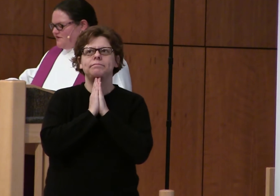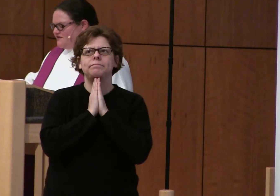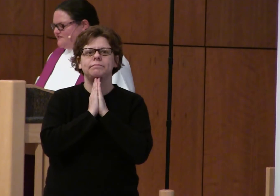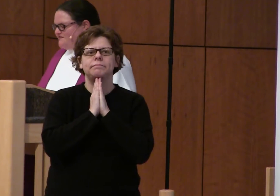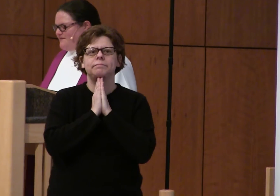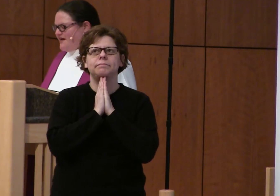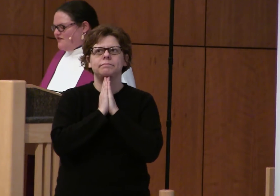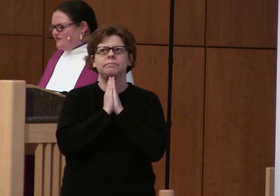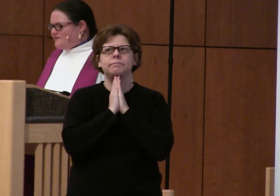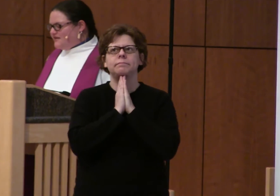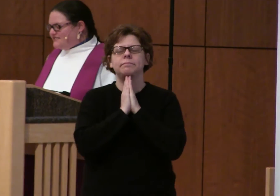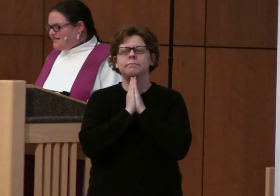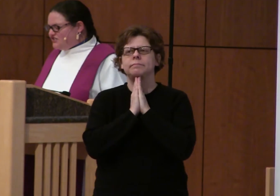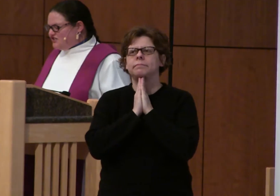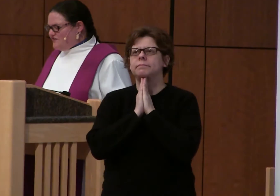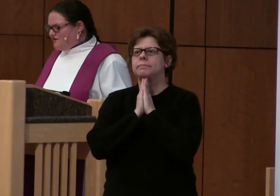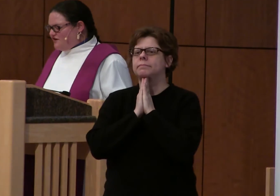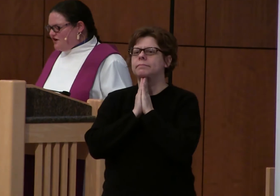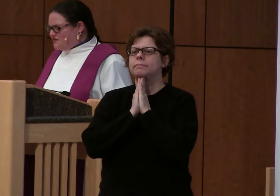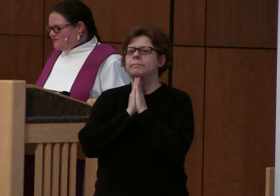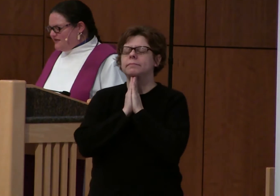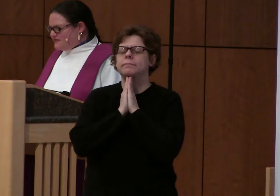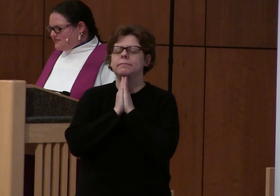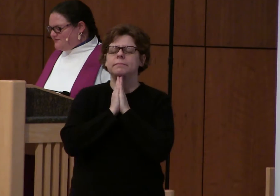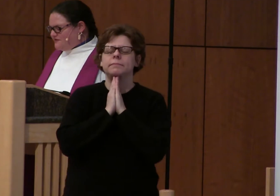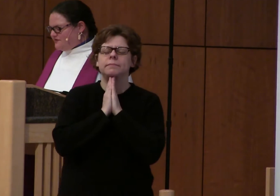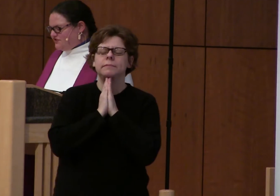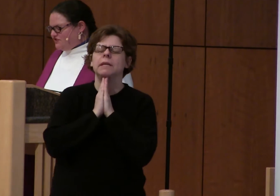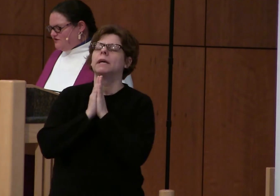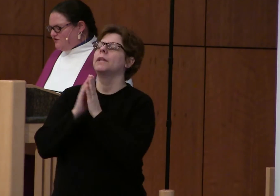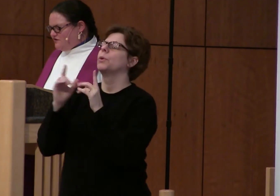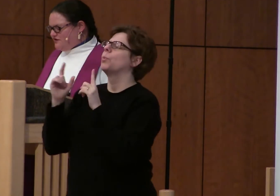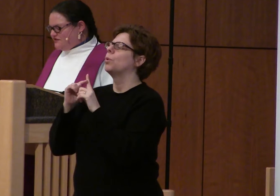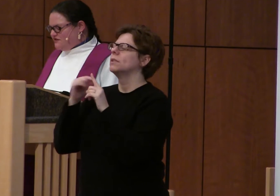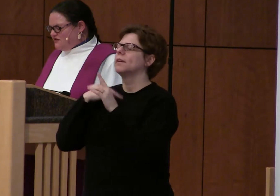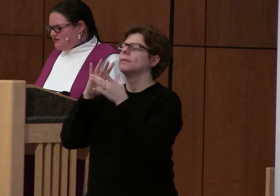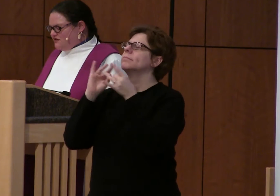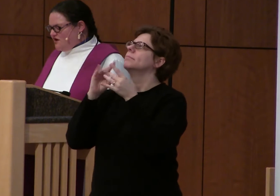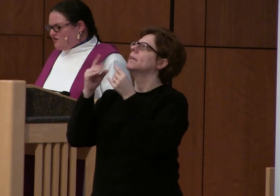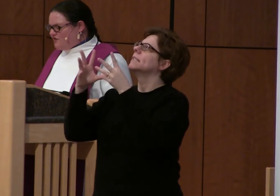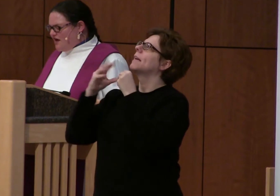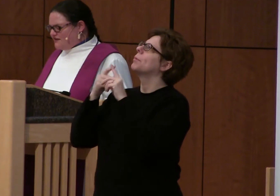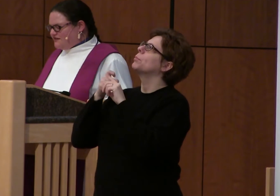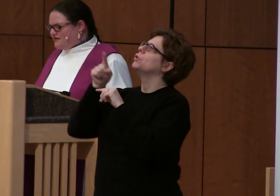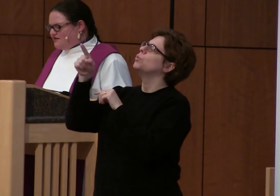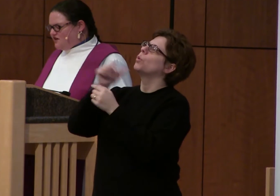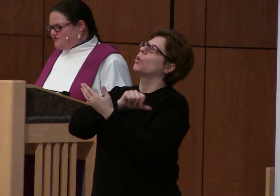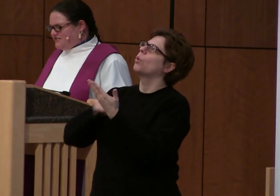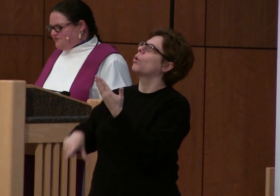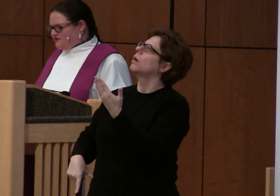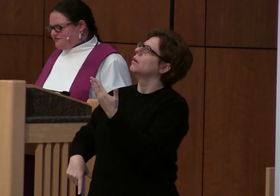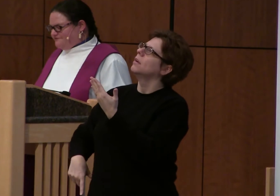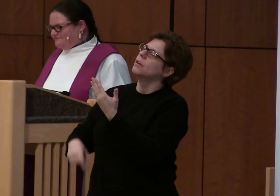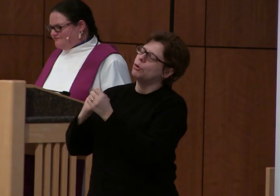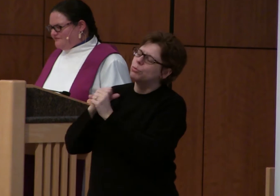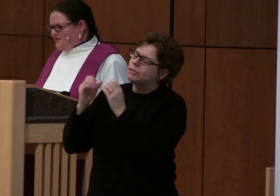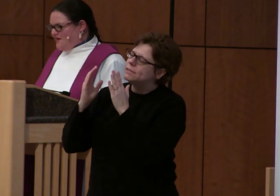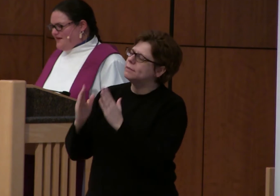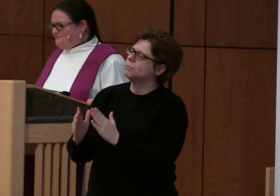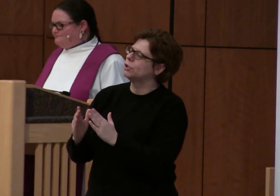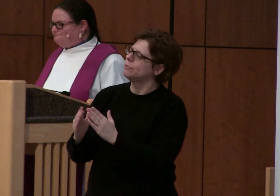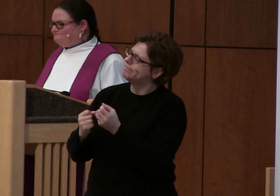May the words of my mouth and the meditation of our hearts be acceptable to you, O Lord, our rock and our redeemer.